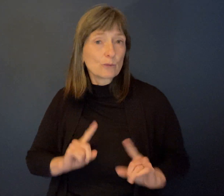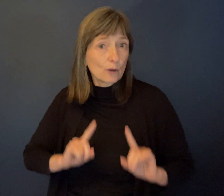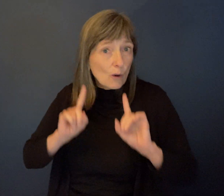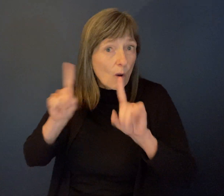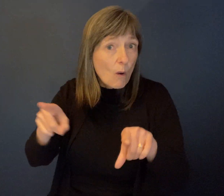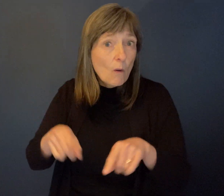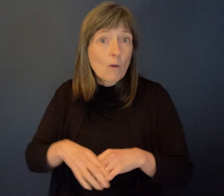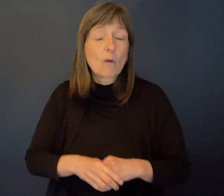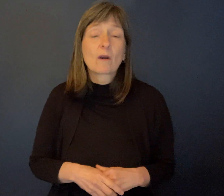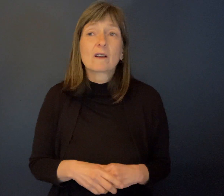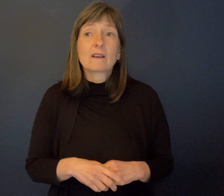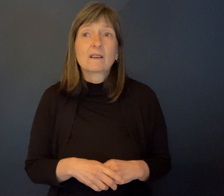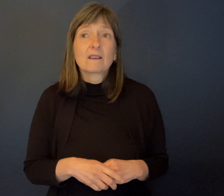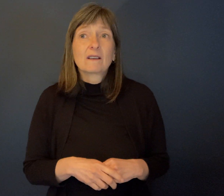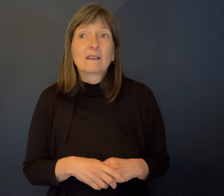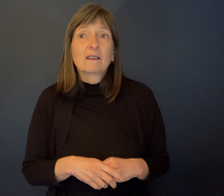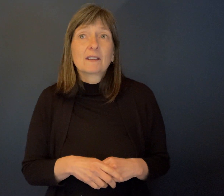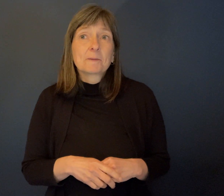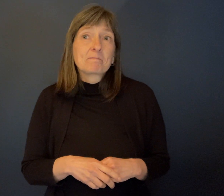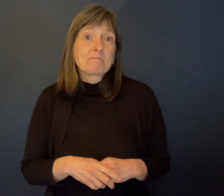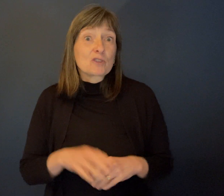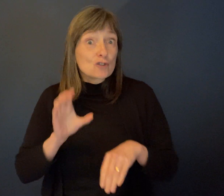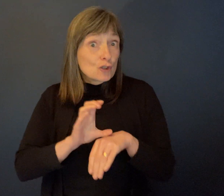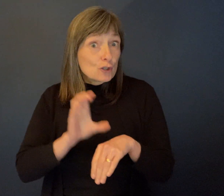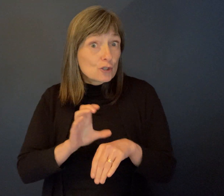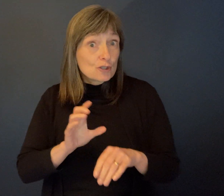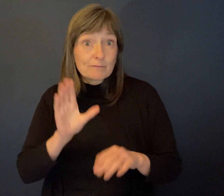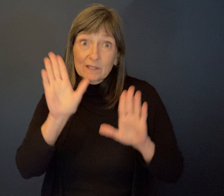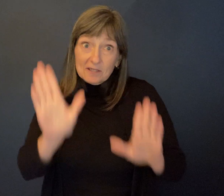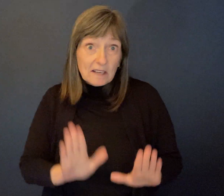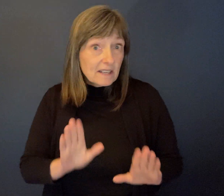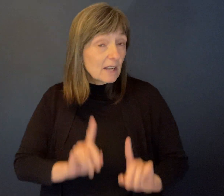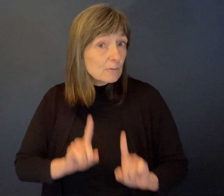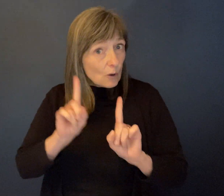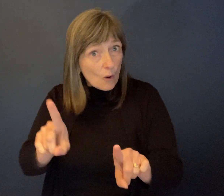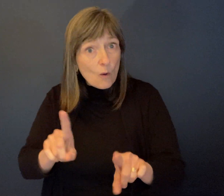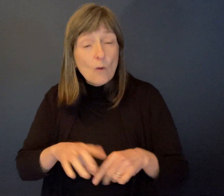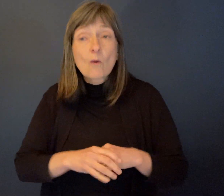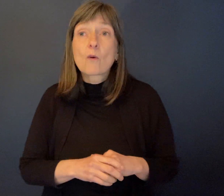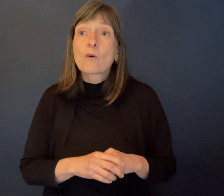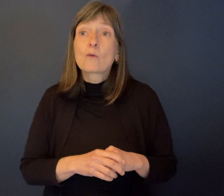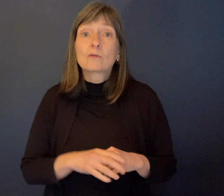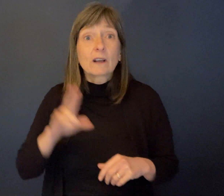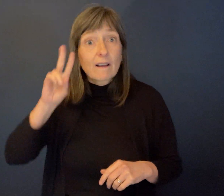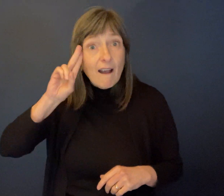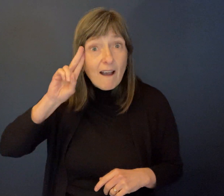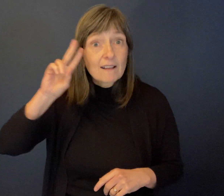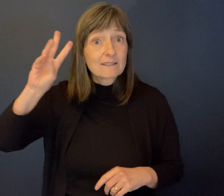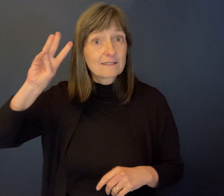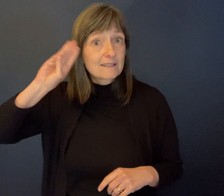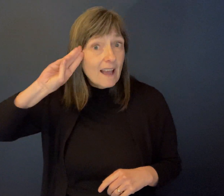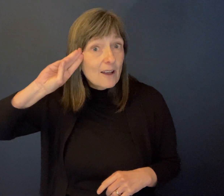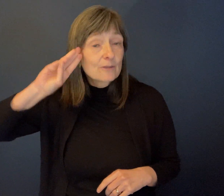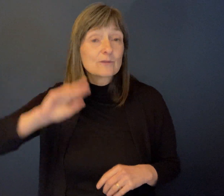church every Sunday. We went to church, we went to guides, scouts, people come and visit.